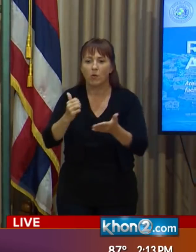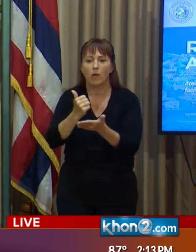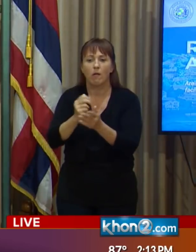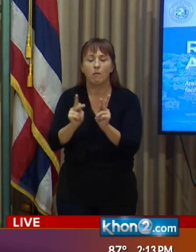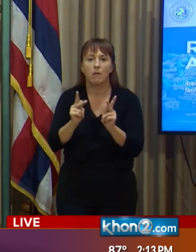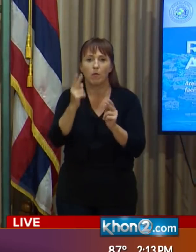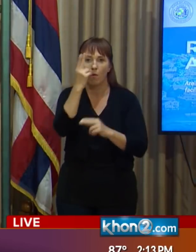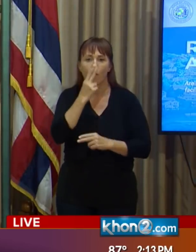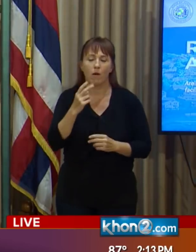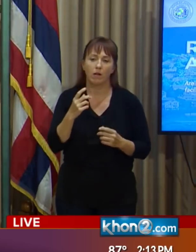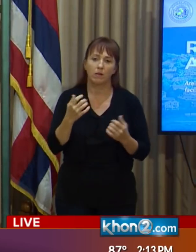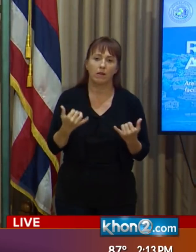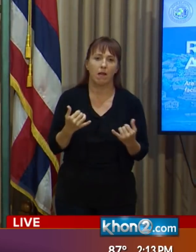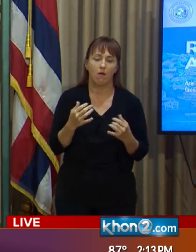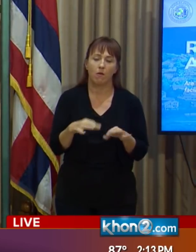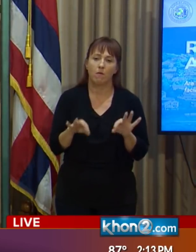times.